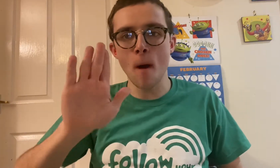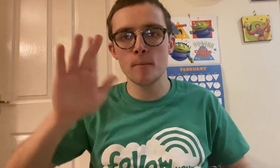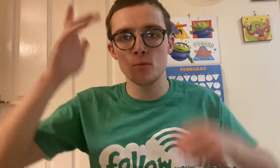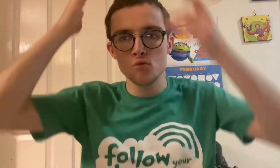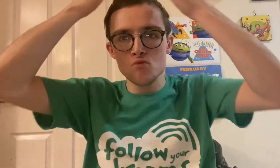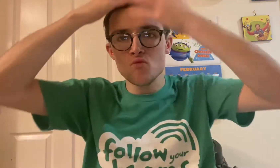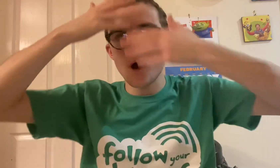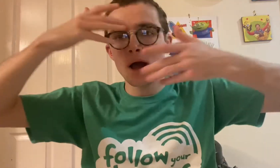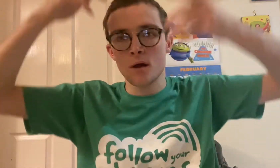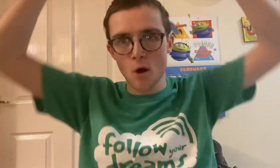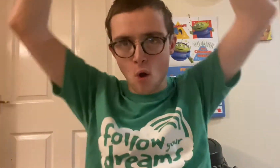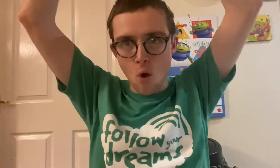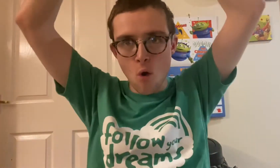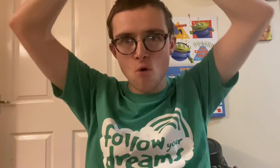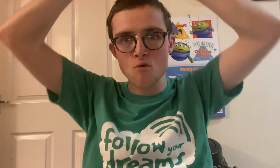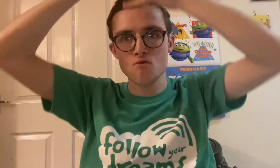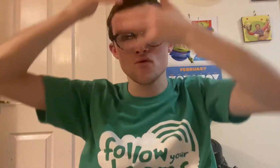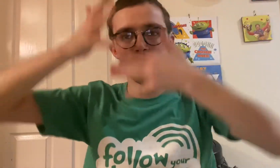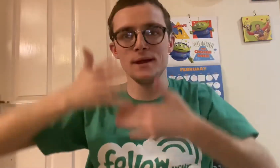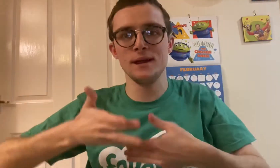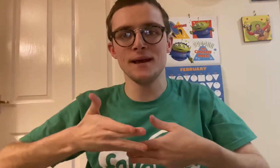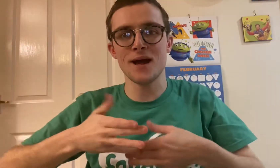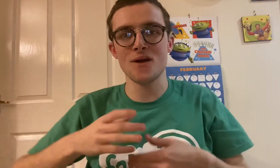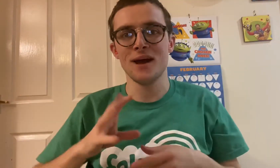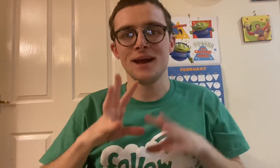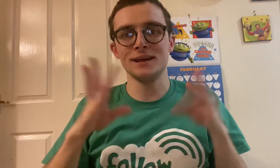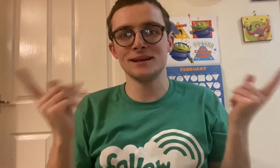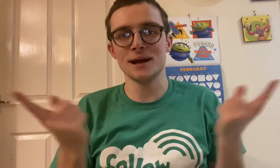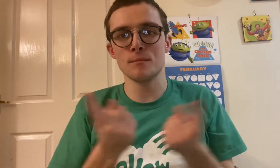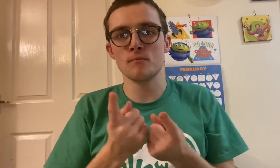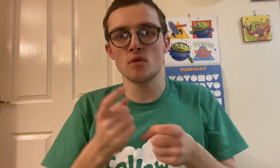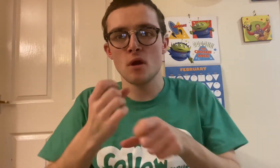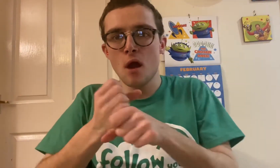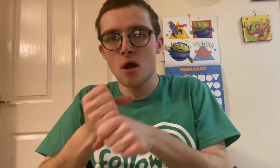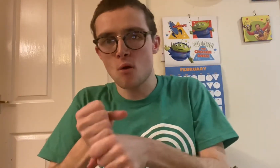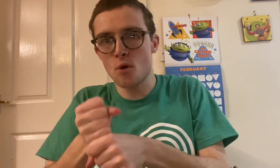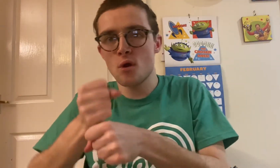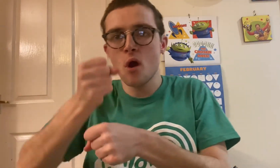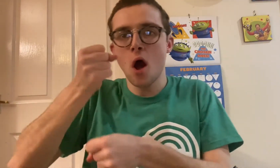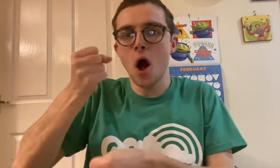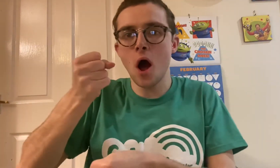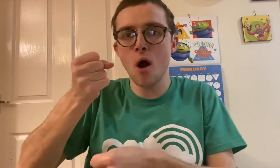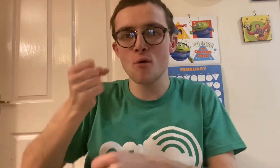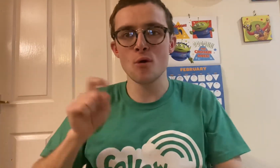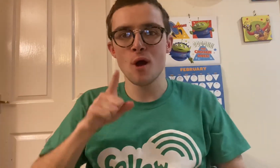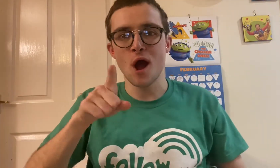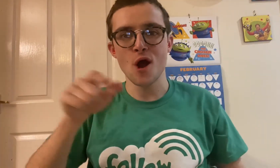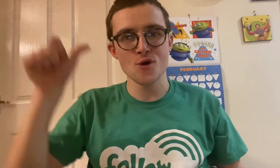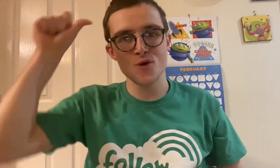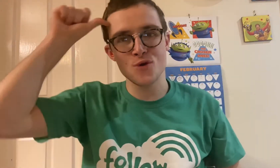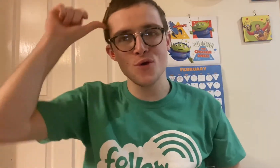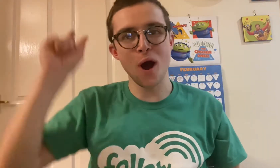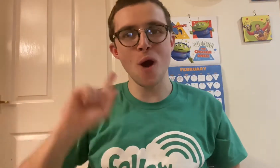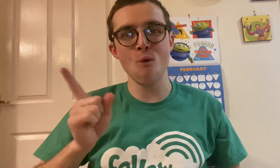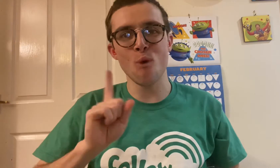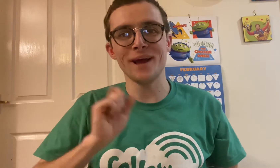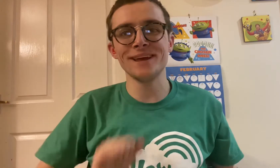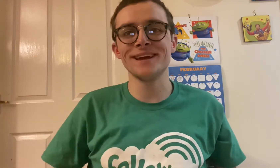to be a week ago. It's going to be a week ago. You are waiting.